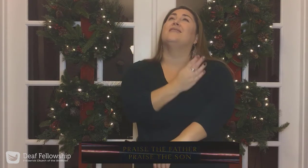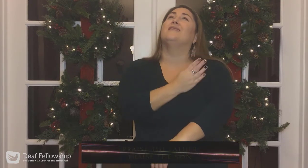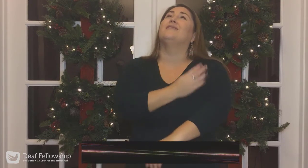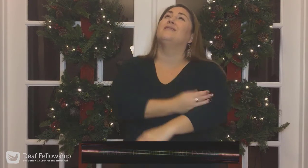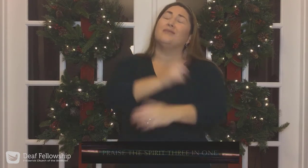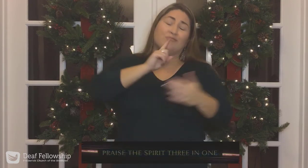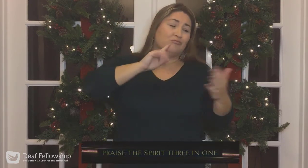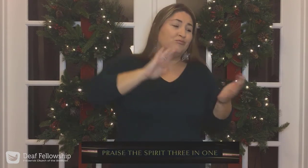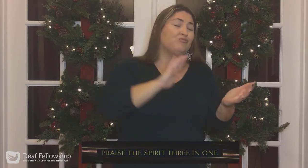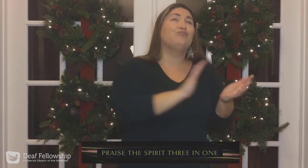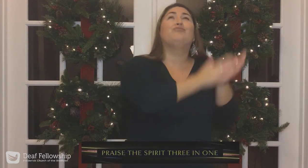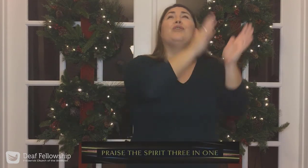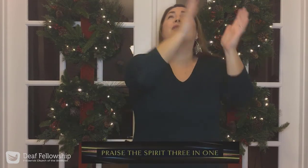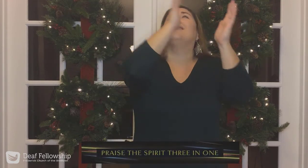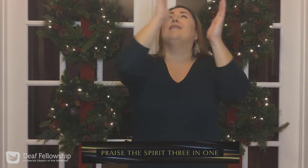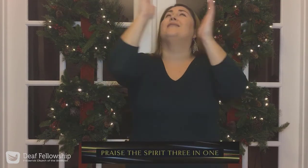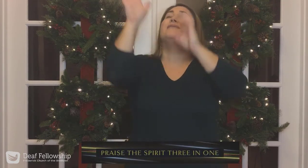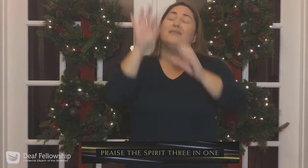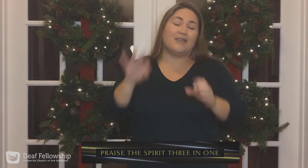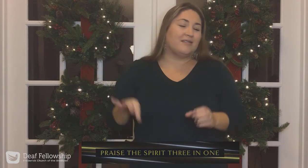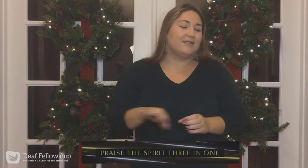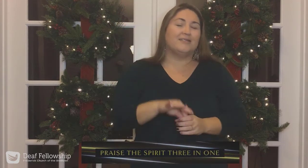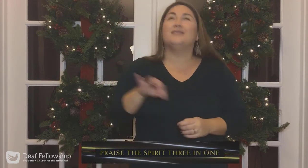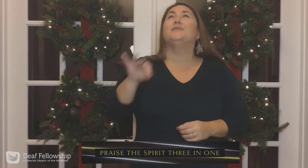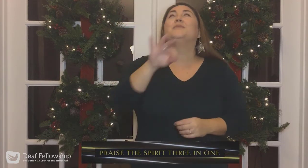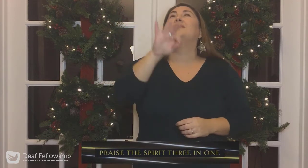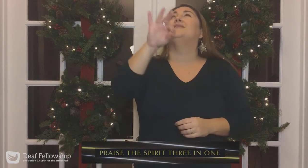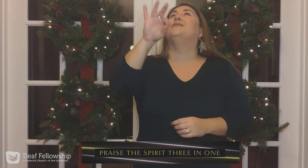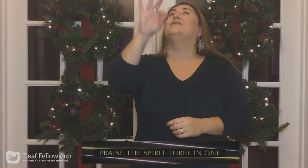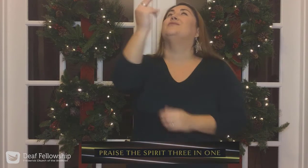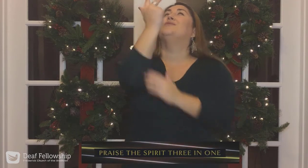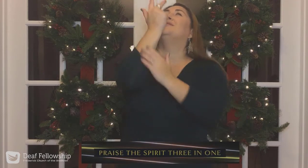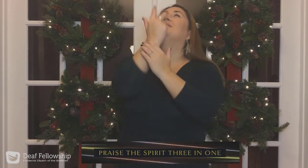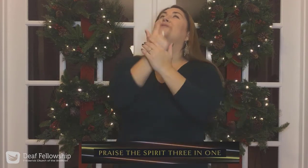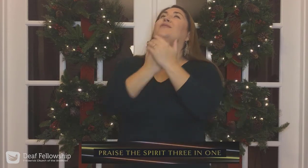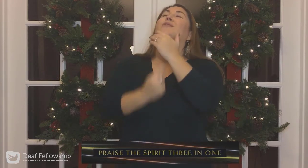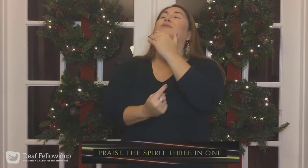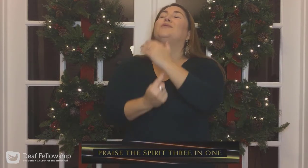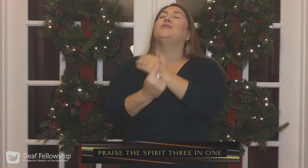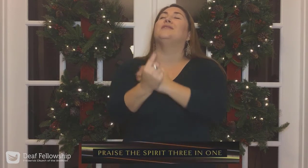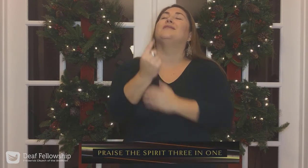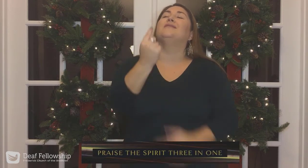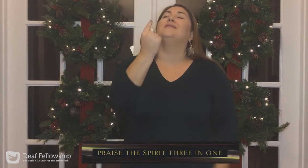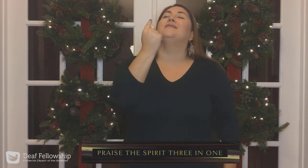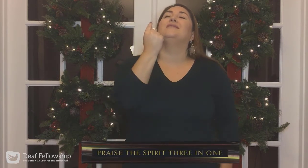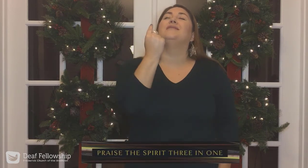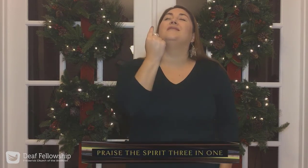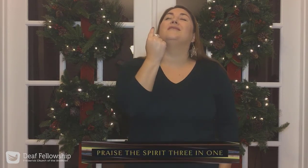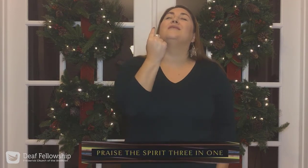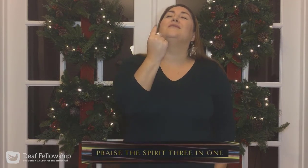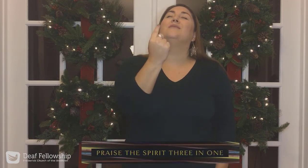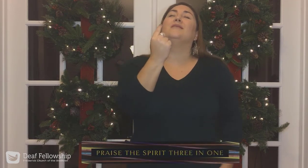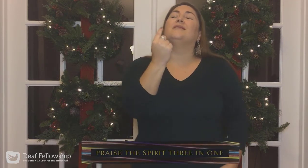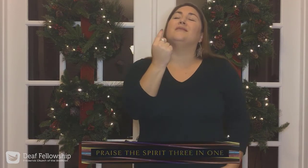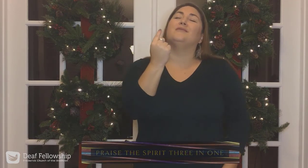Praise the Spirit Three in one